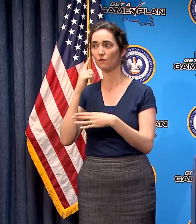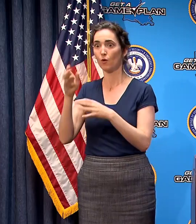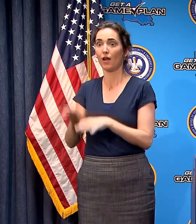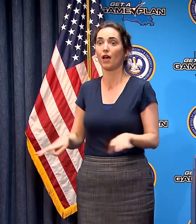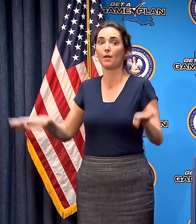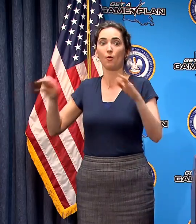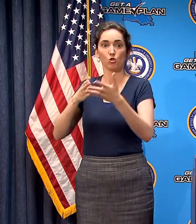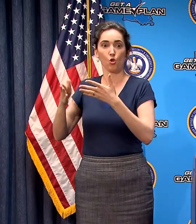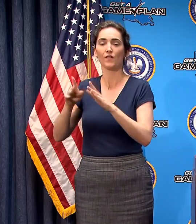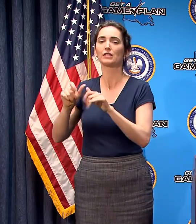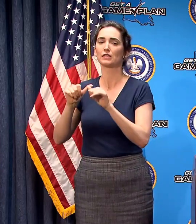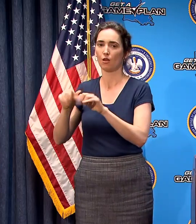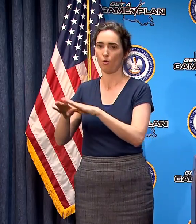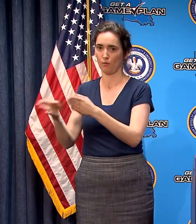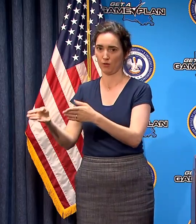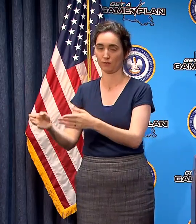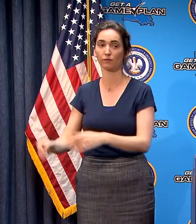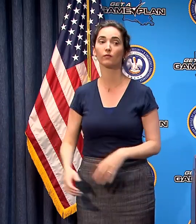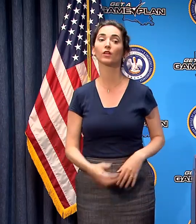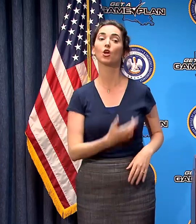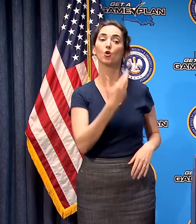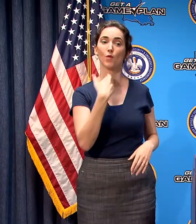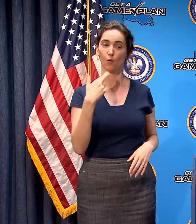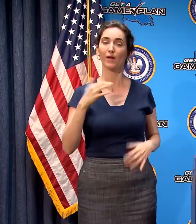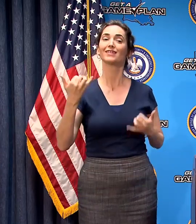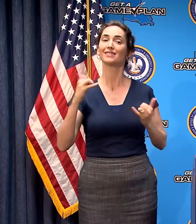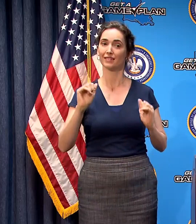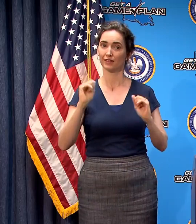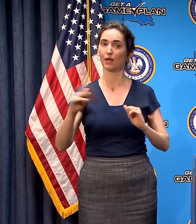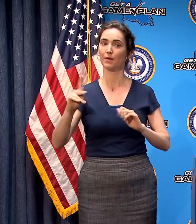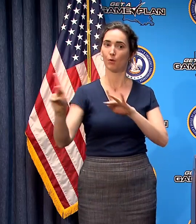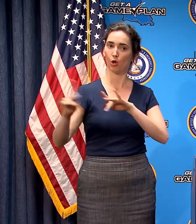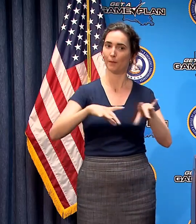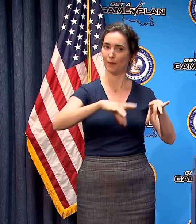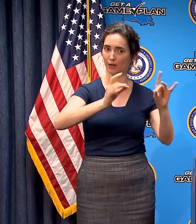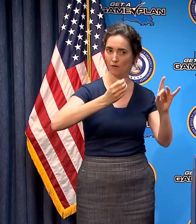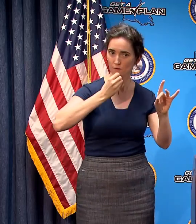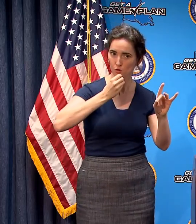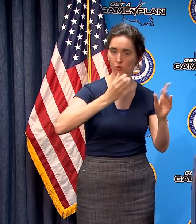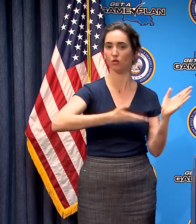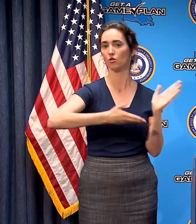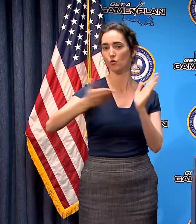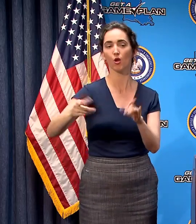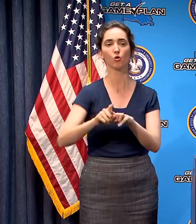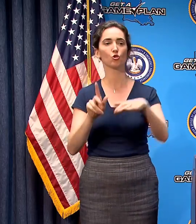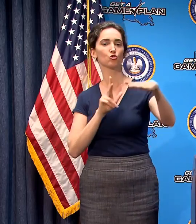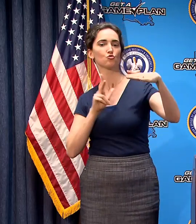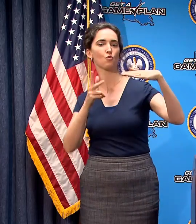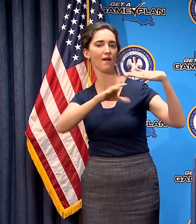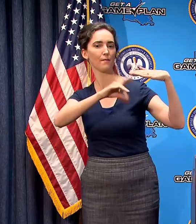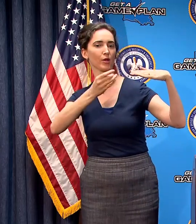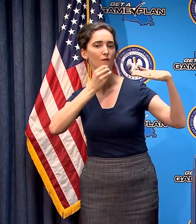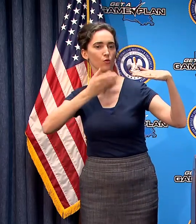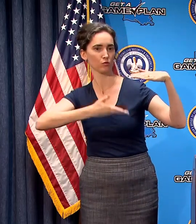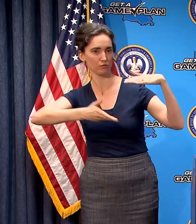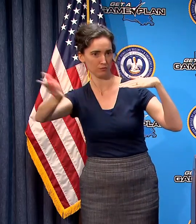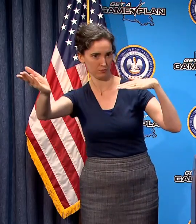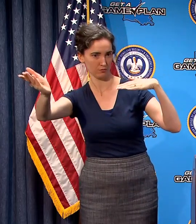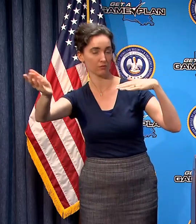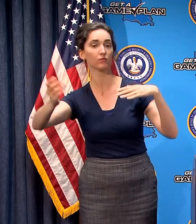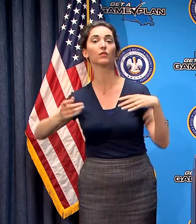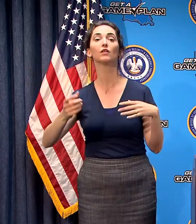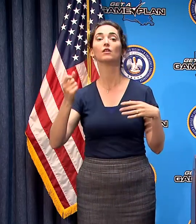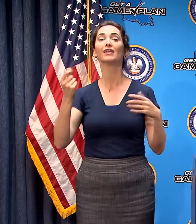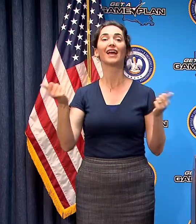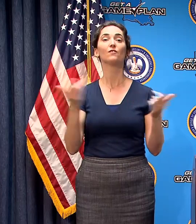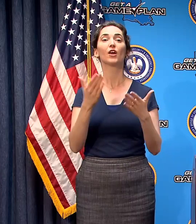restaurants will still be allowed to have takeout drive-through and carry out meals and for a complete listing of what is